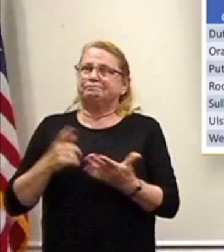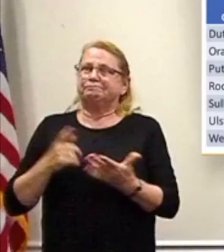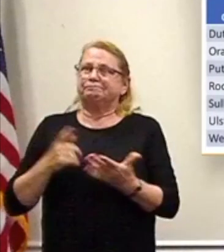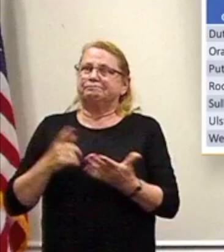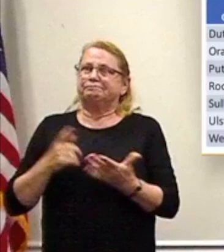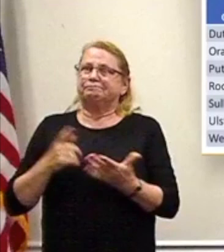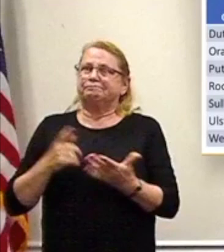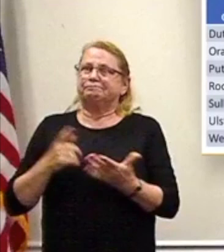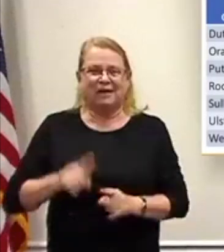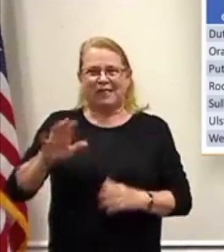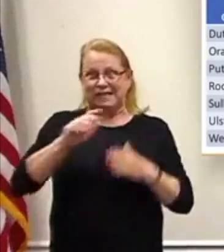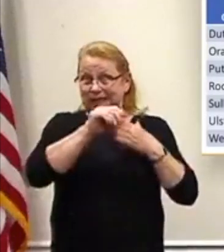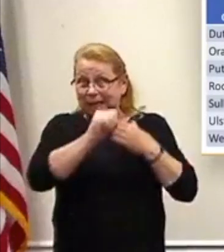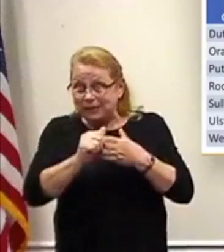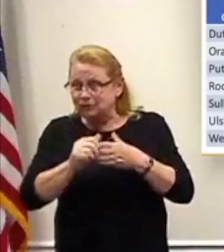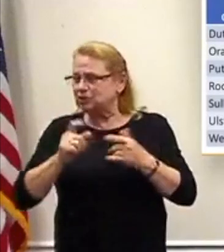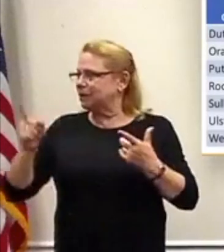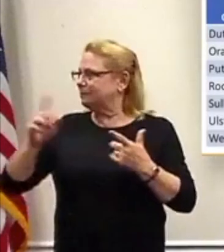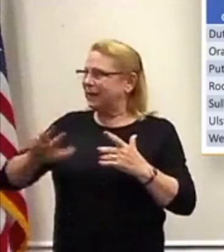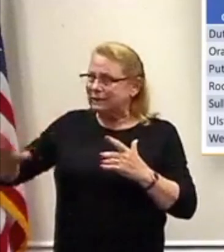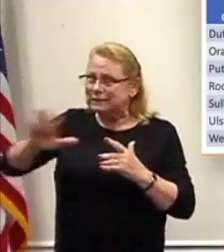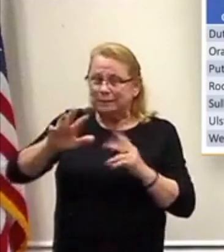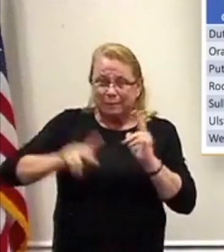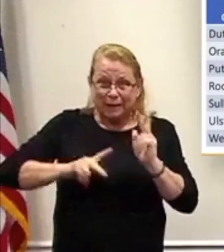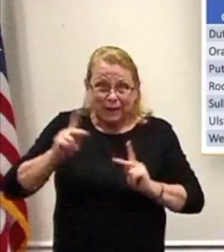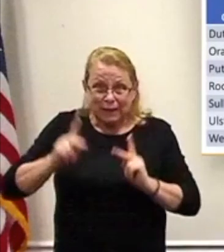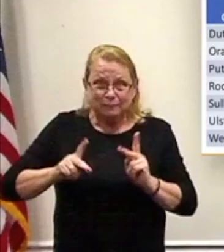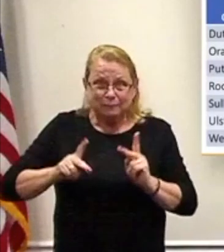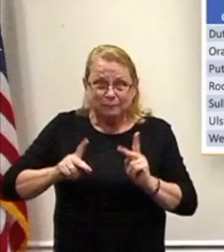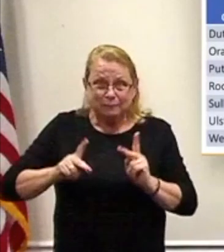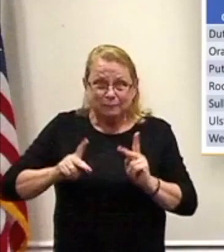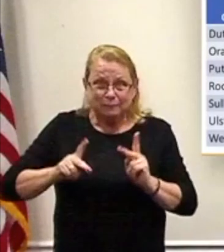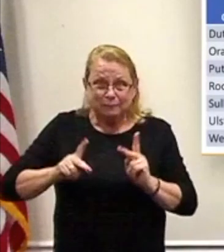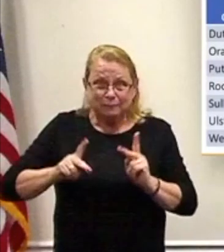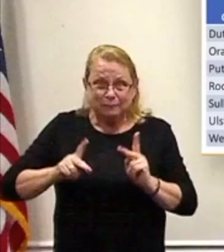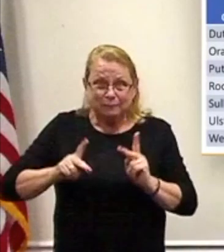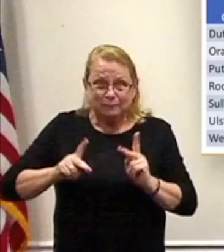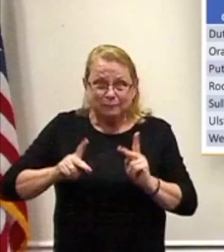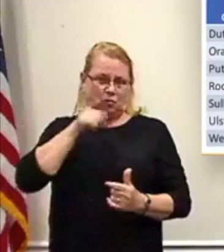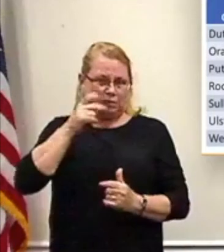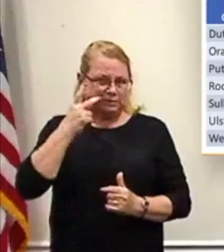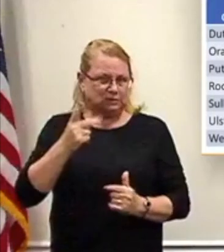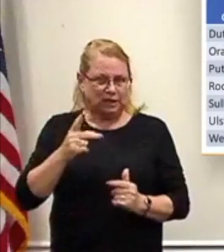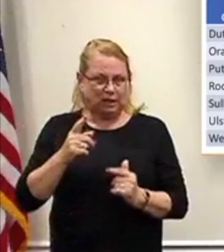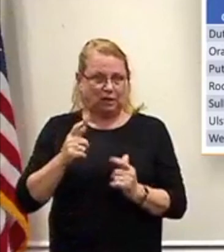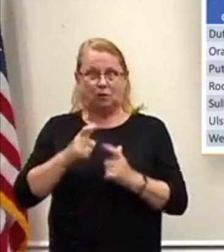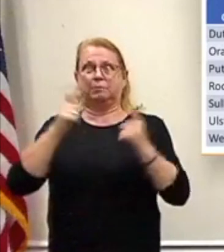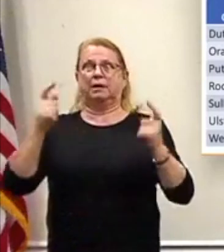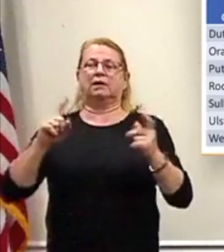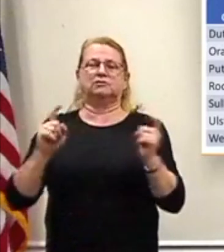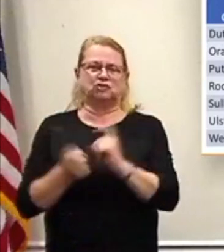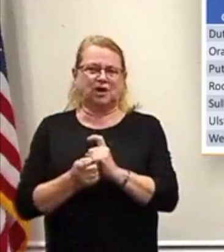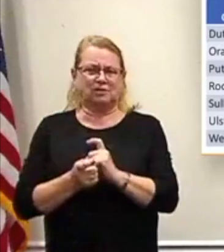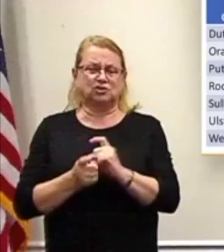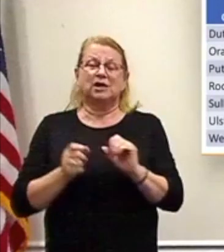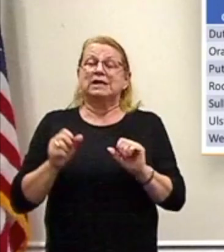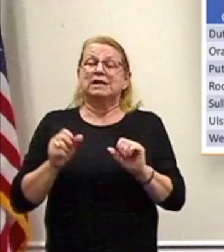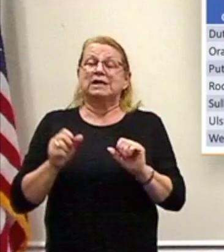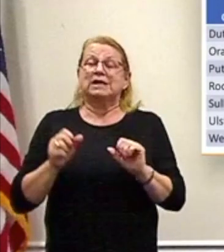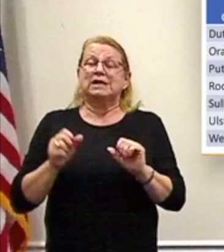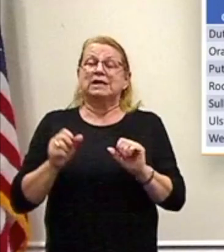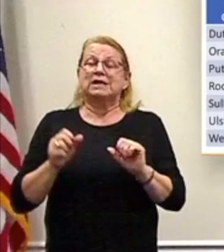the fact that we just haven't seen any great change in transmission. It is possible that could occur. I don't want to overestimate or